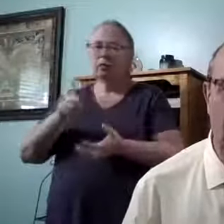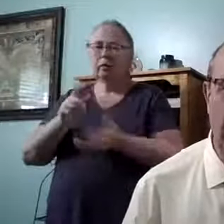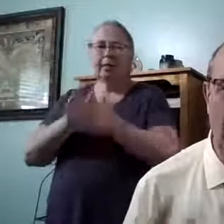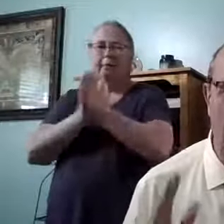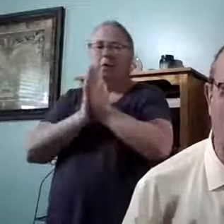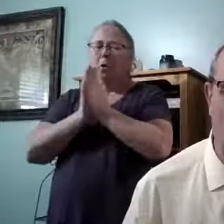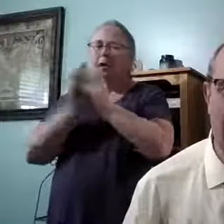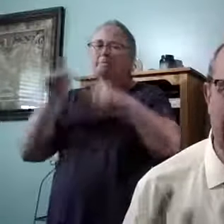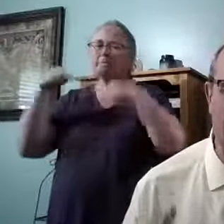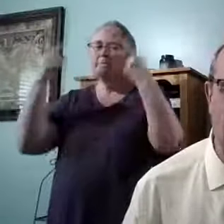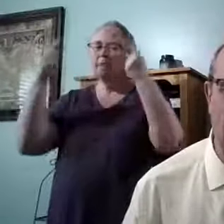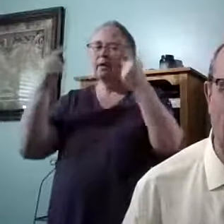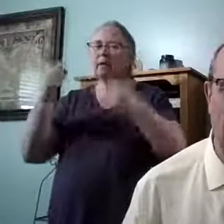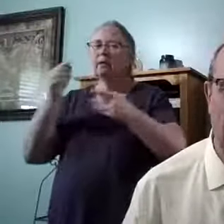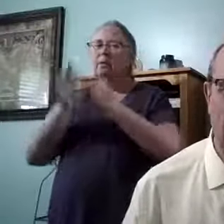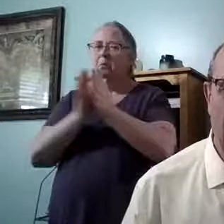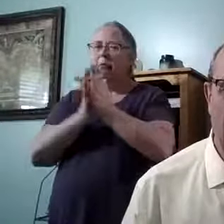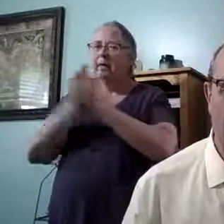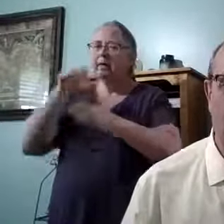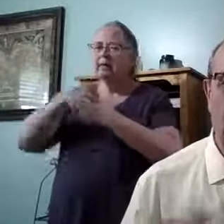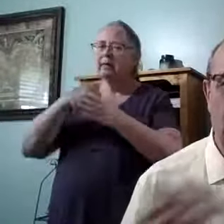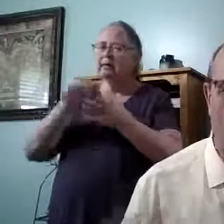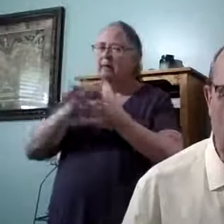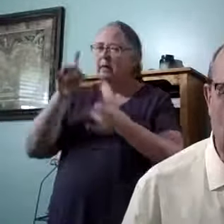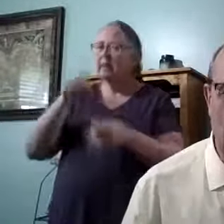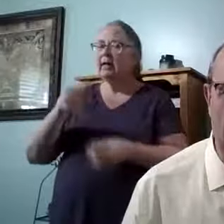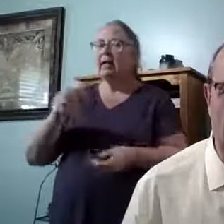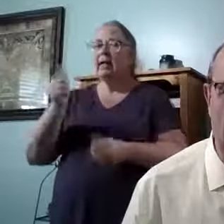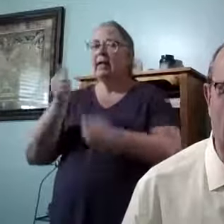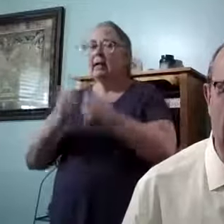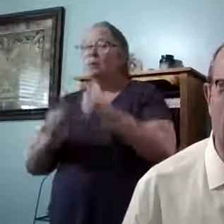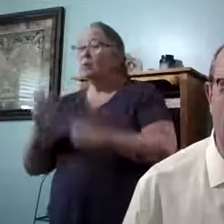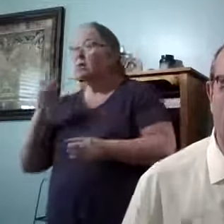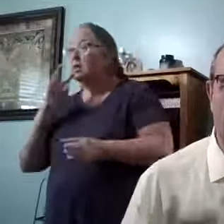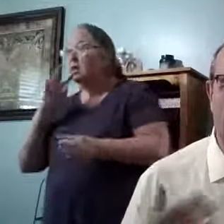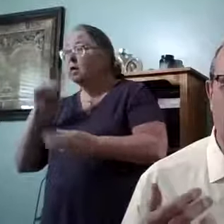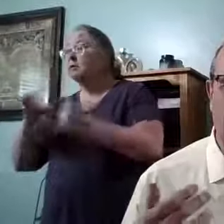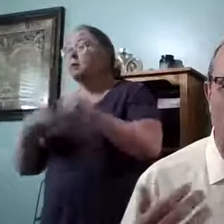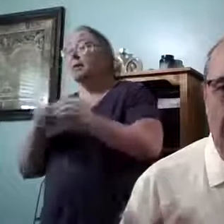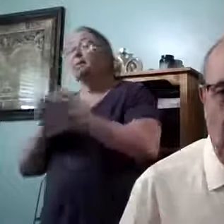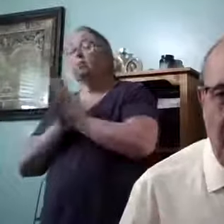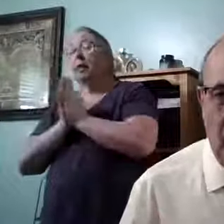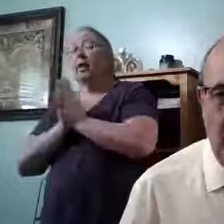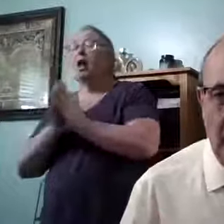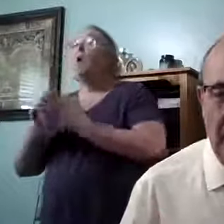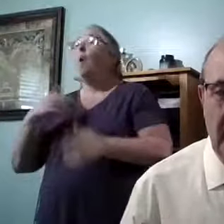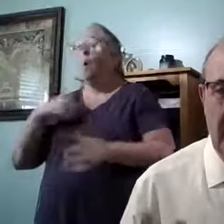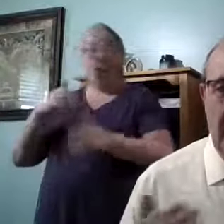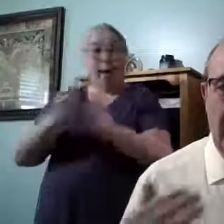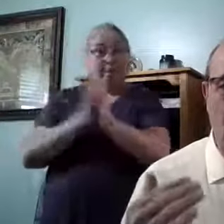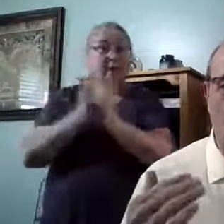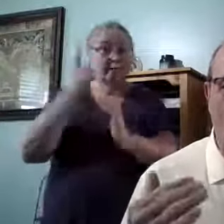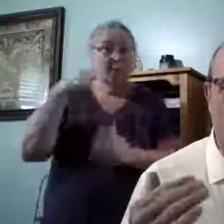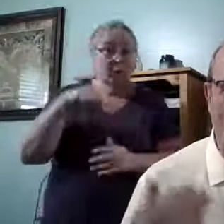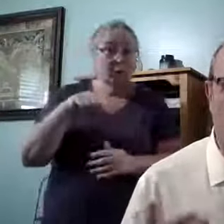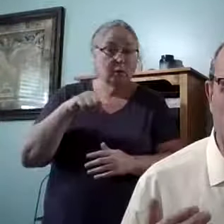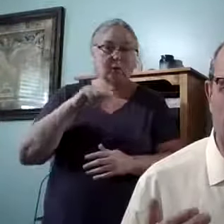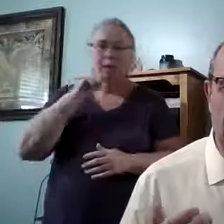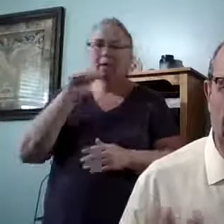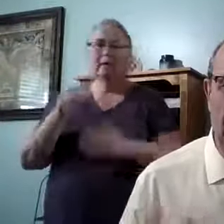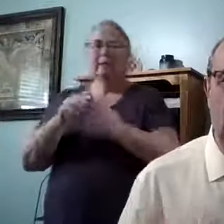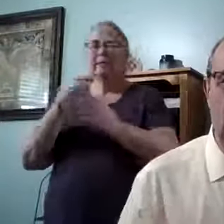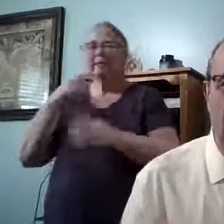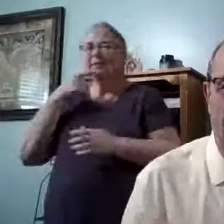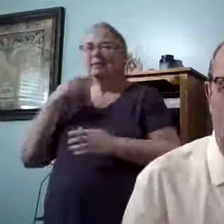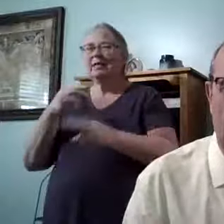effectively, how to pray in the spirit. Everybody talks about prayer and they, they say, I'll pray for you. But you know, we're not talking